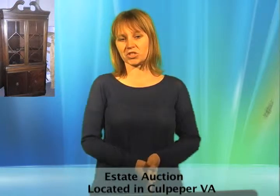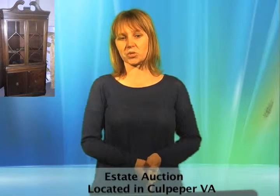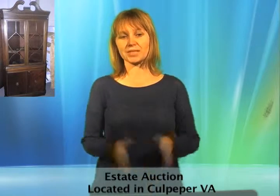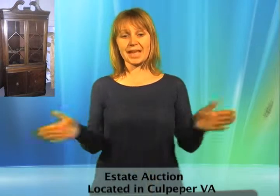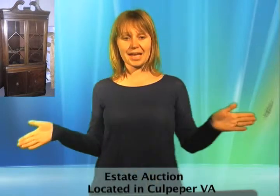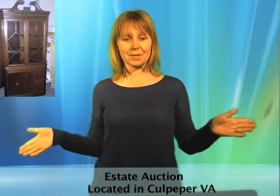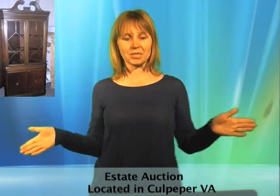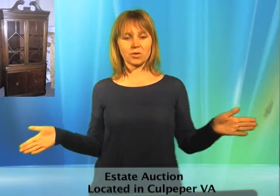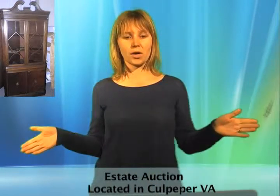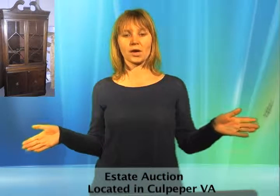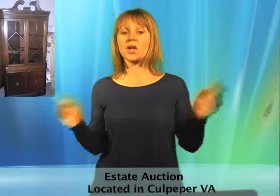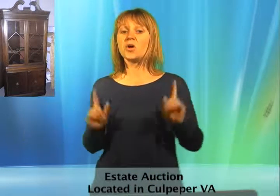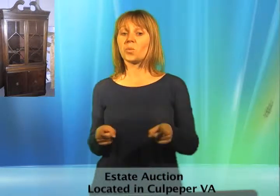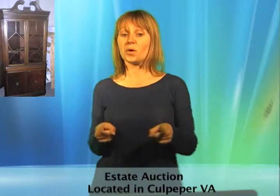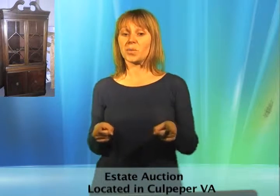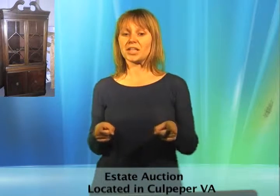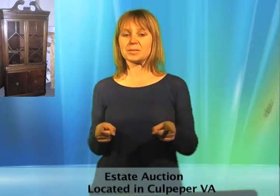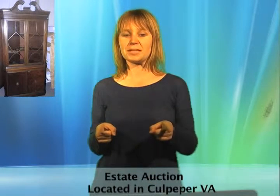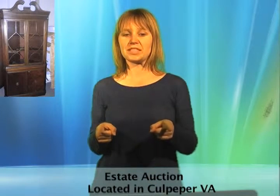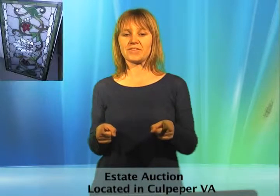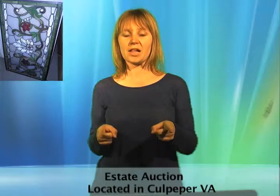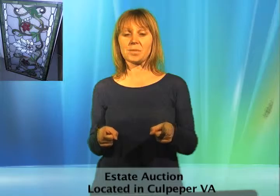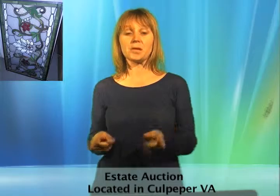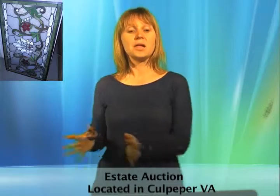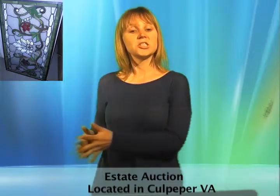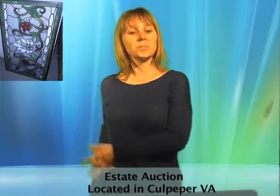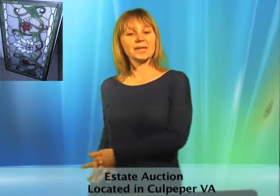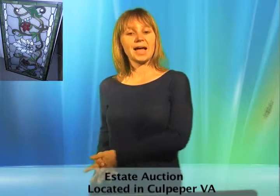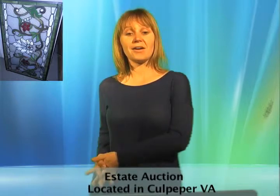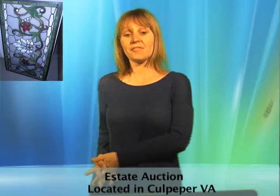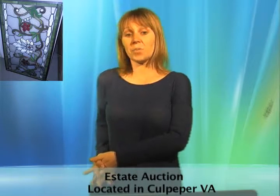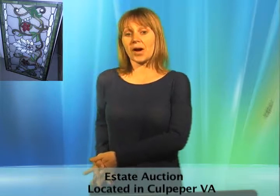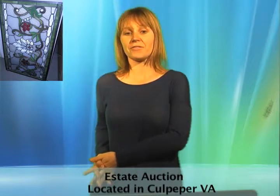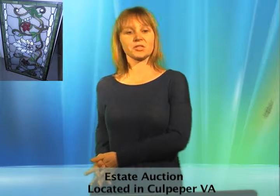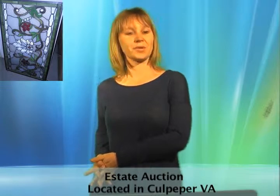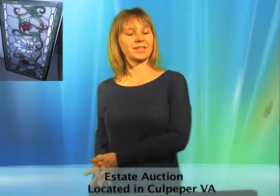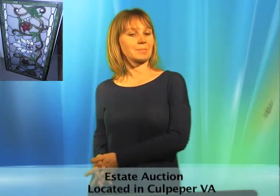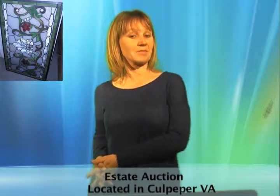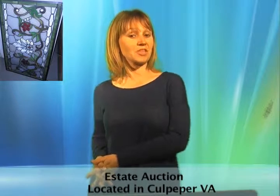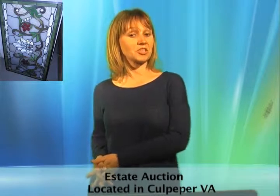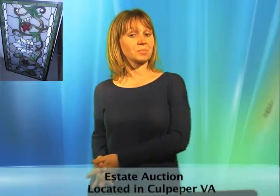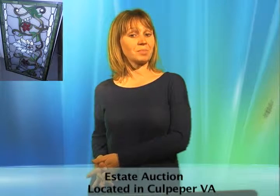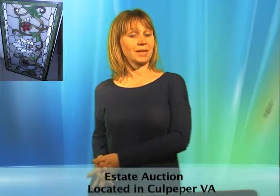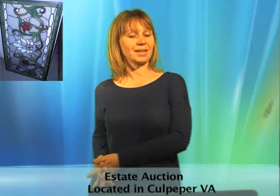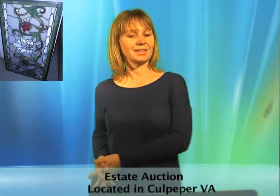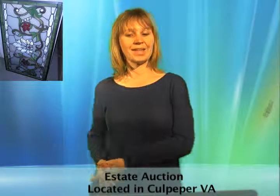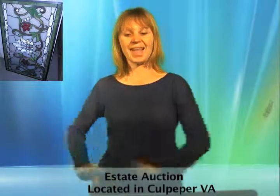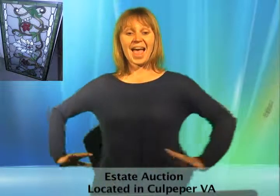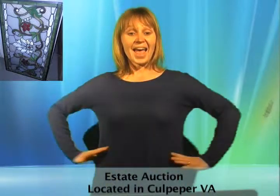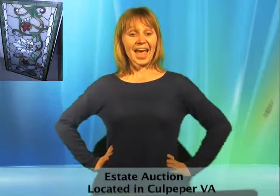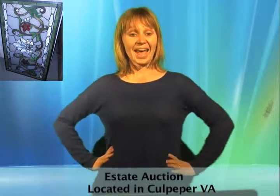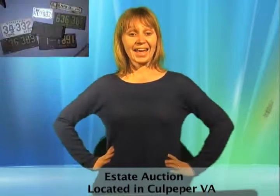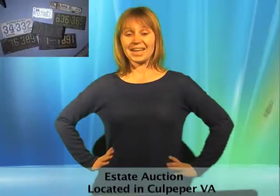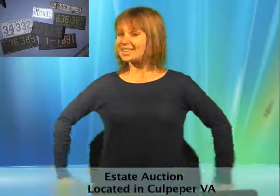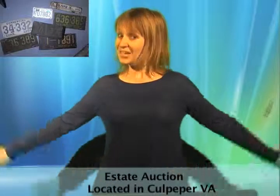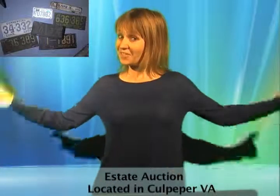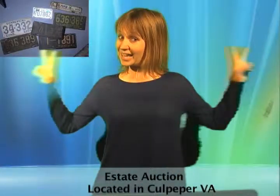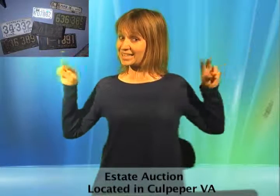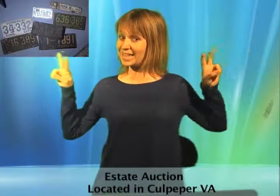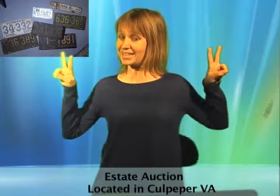toys, and much more. Worldwide shipping is available, so bid now from wherever springtime adventures may be. Hey, don't forget to like us